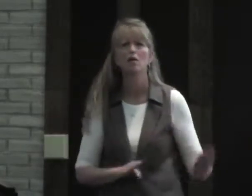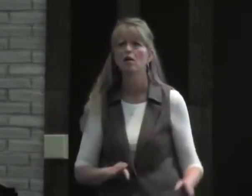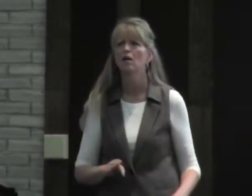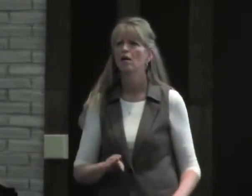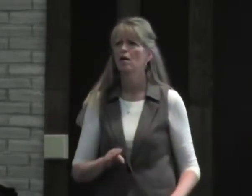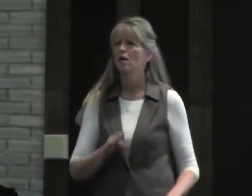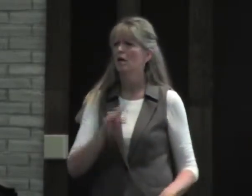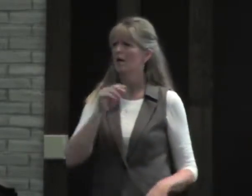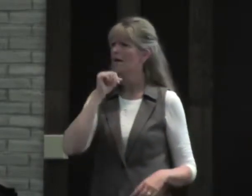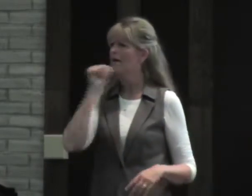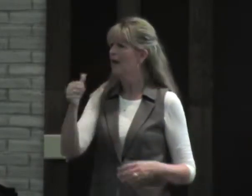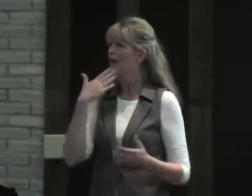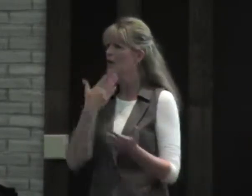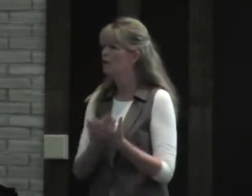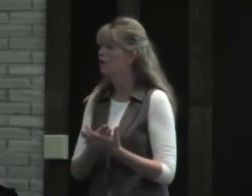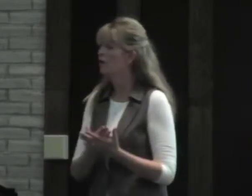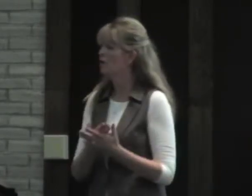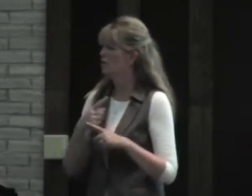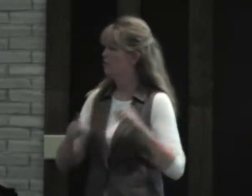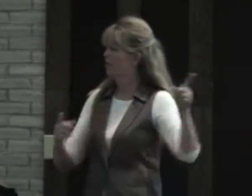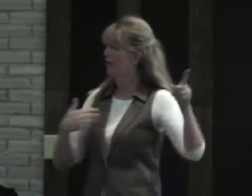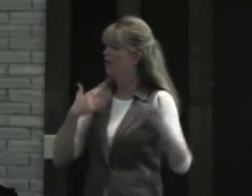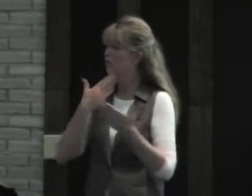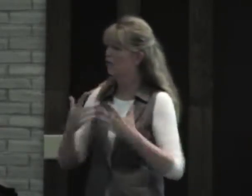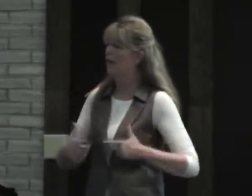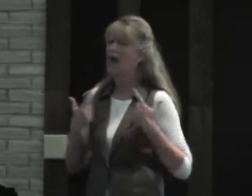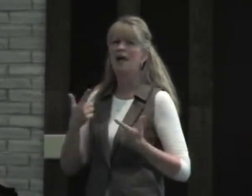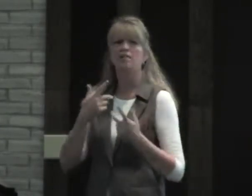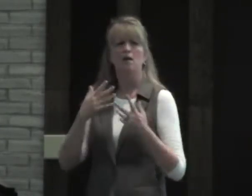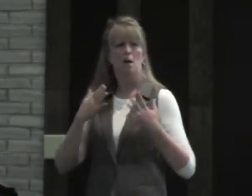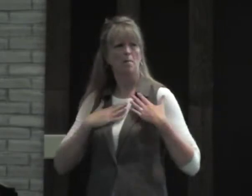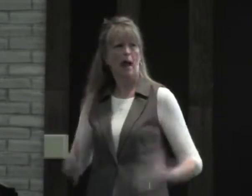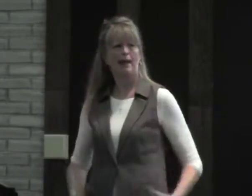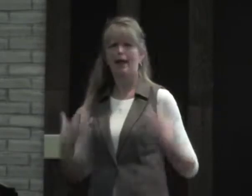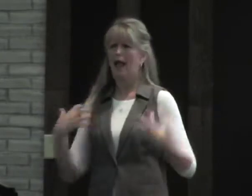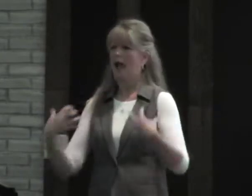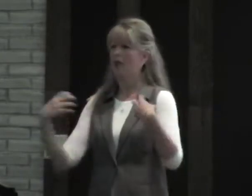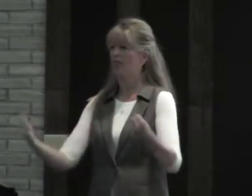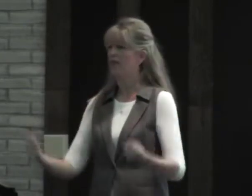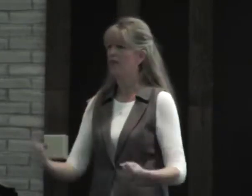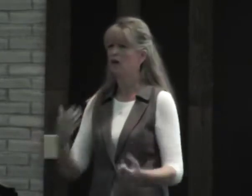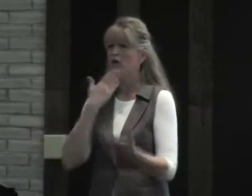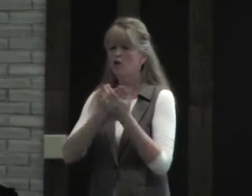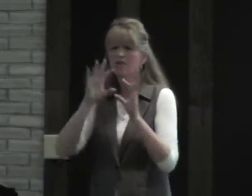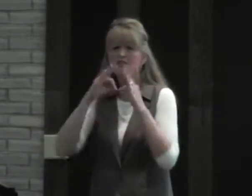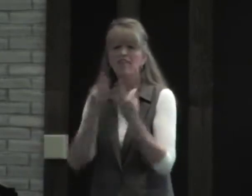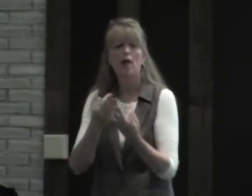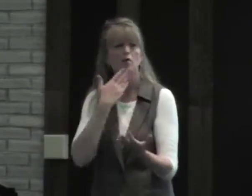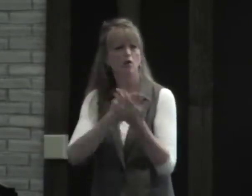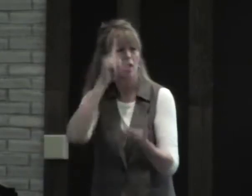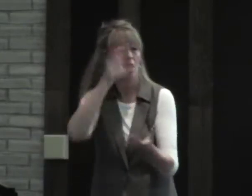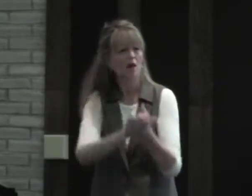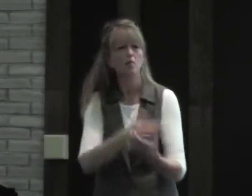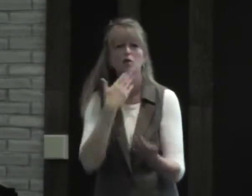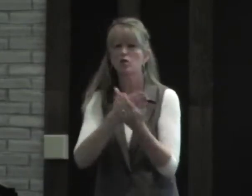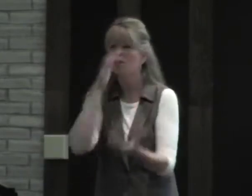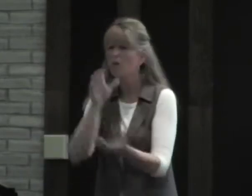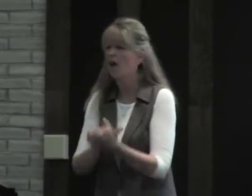So they're doing bad behavior and they're not good, but they have good lives and their bodies are healthy. have good families, good